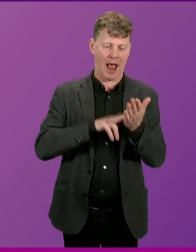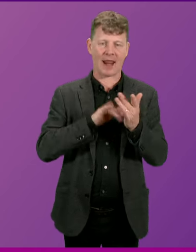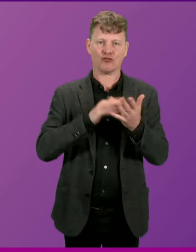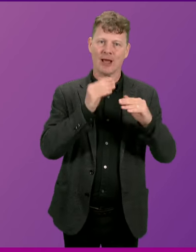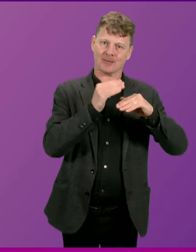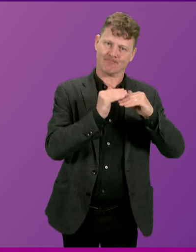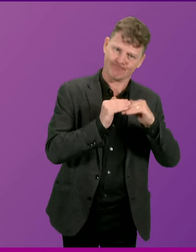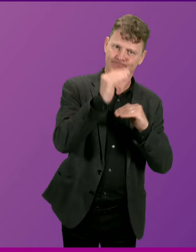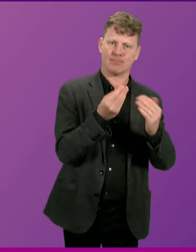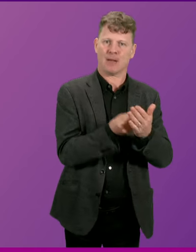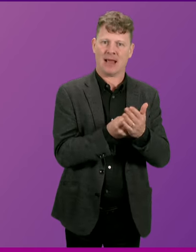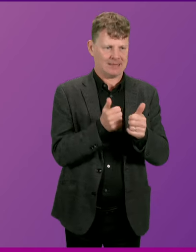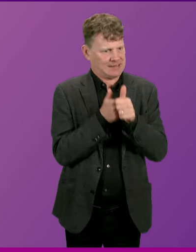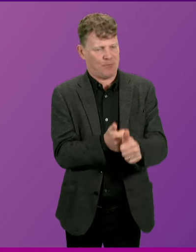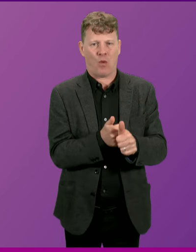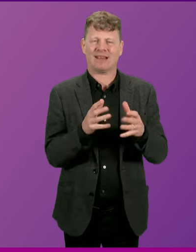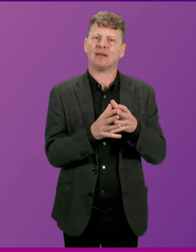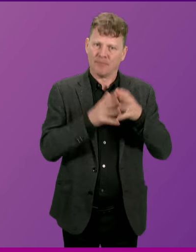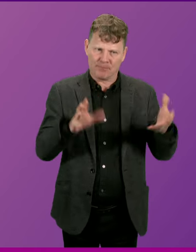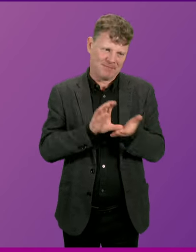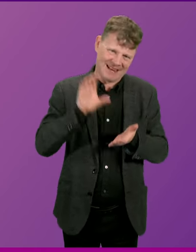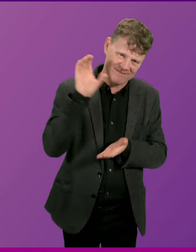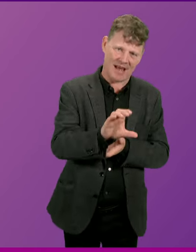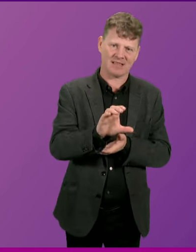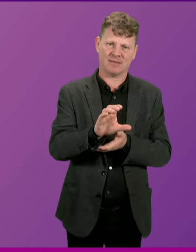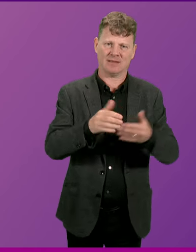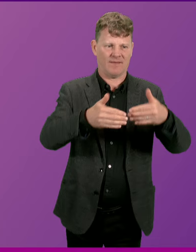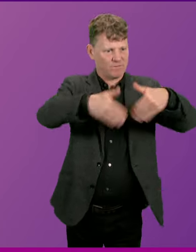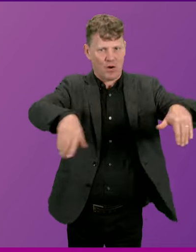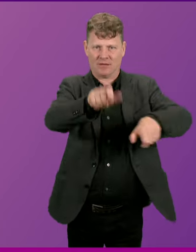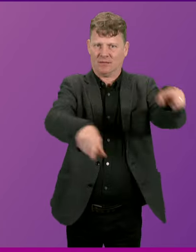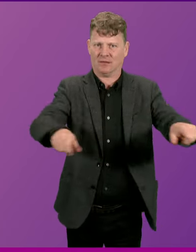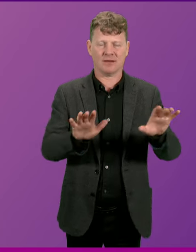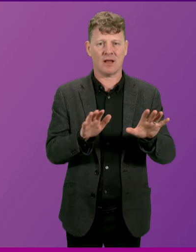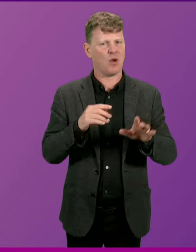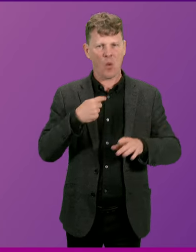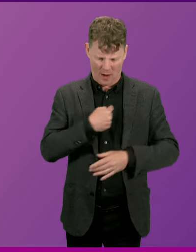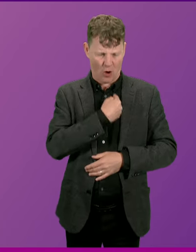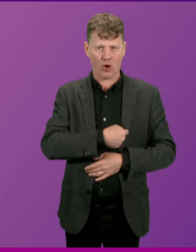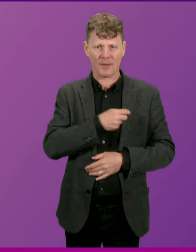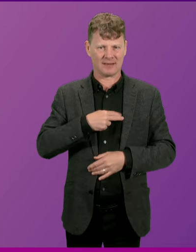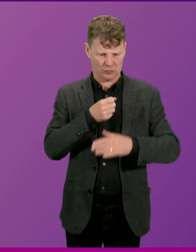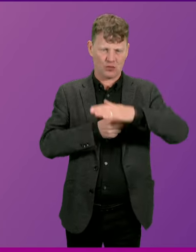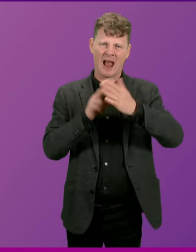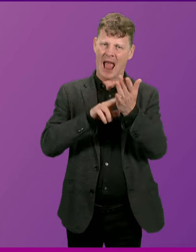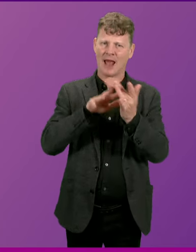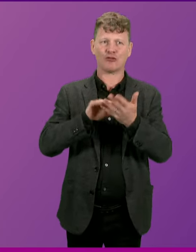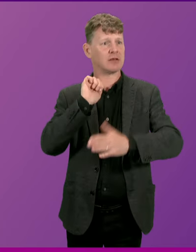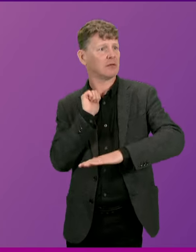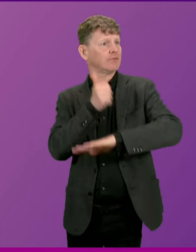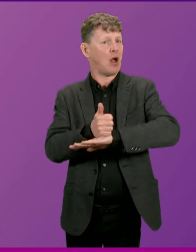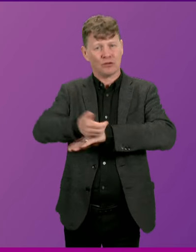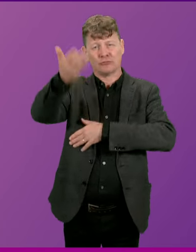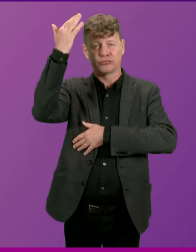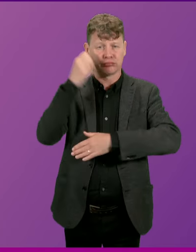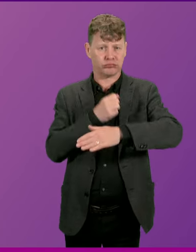and supporting significant investment on the front line. We are committed to the founding principles of the NHS, unlike some other